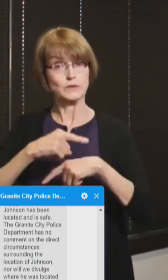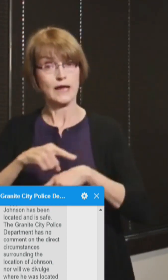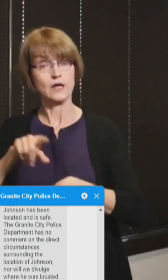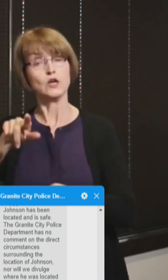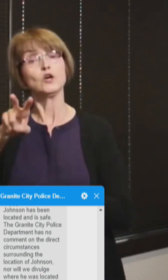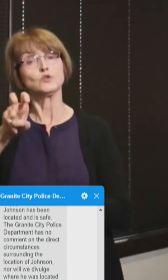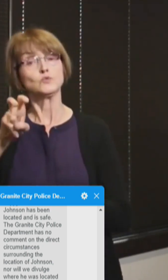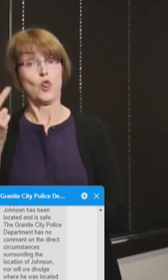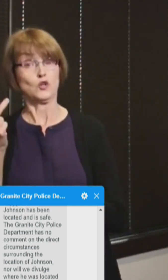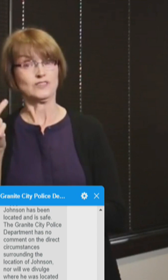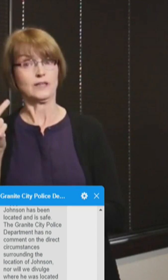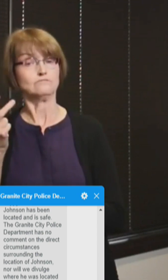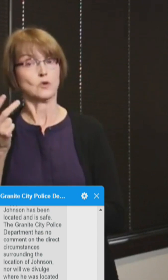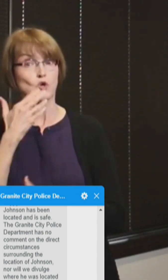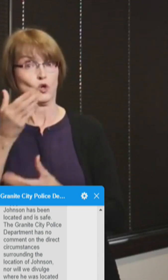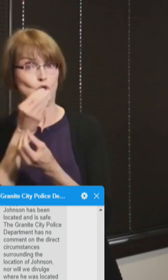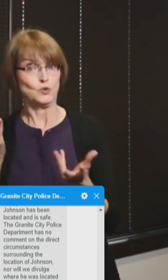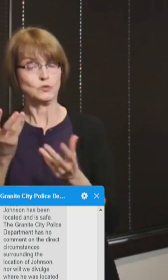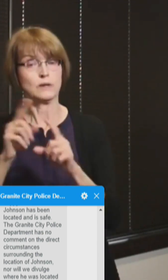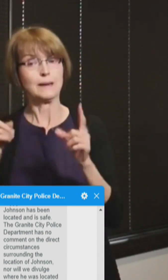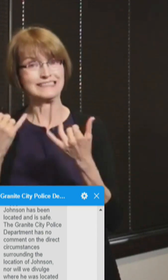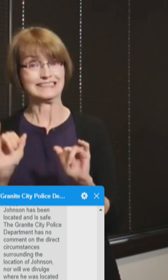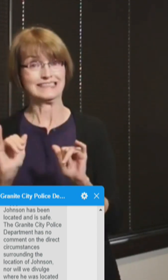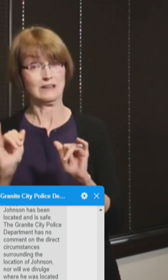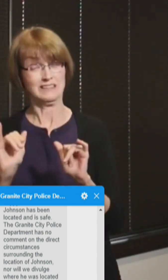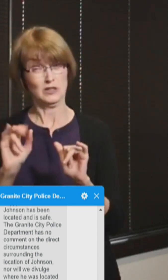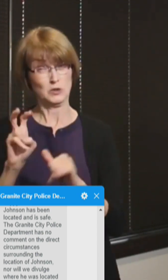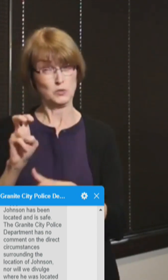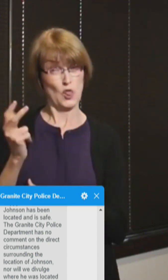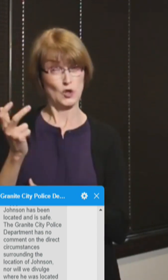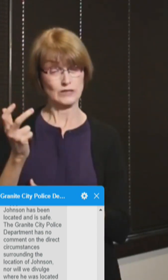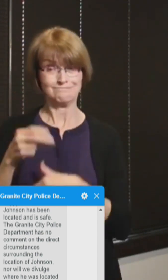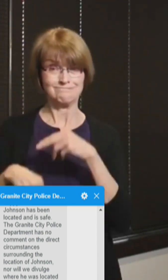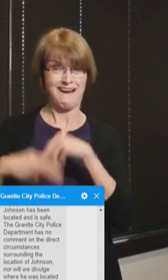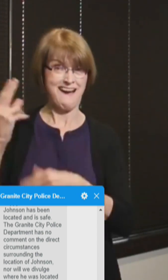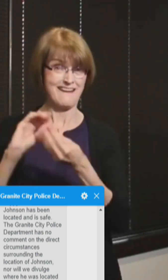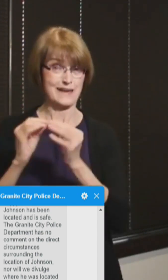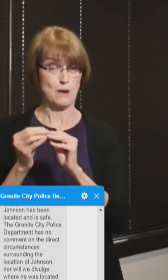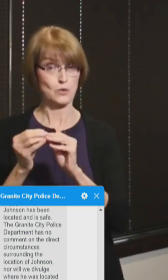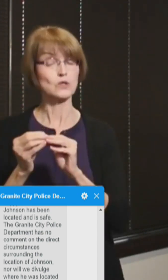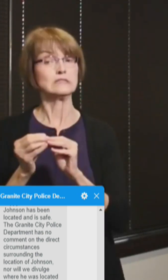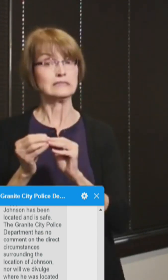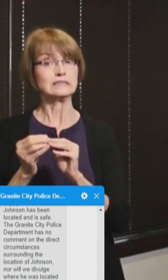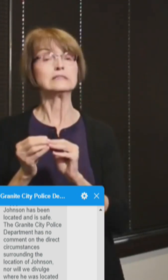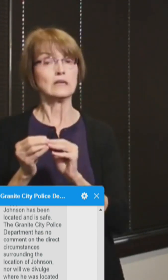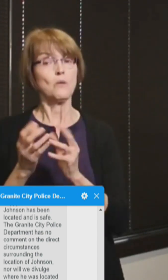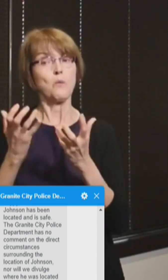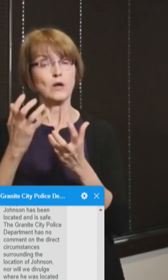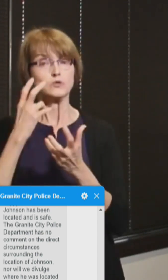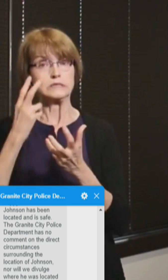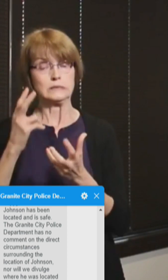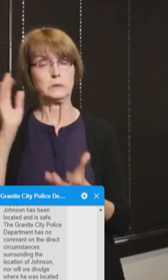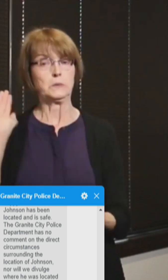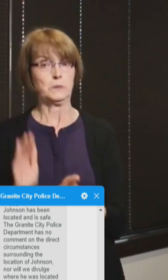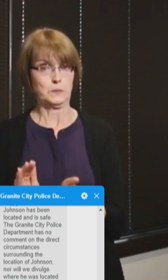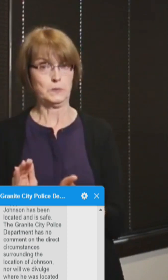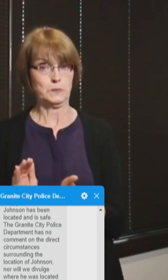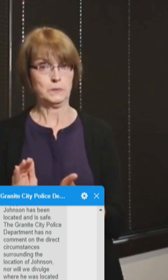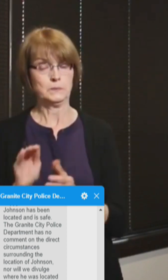213. But still a very high number. And we like to see that come back down as well.